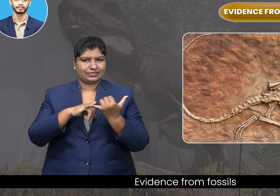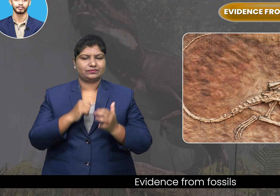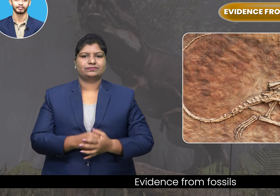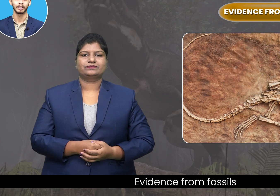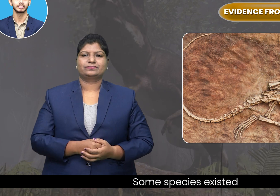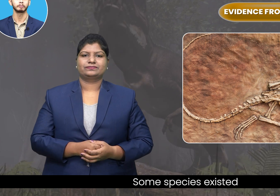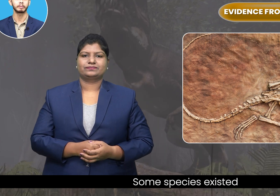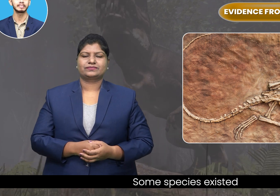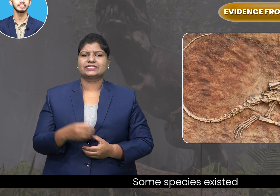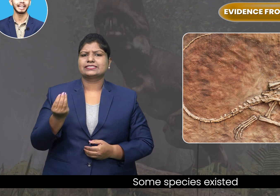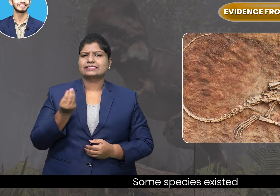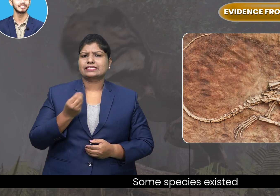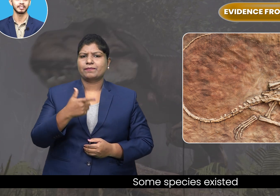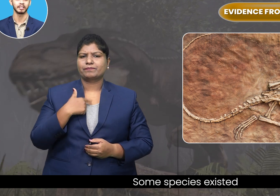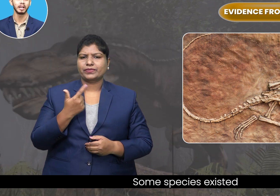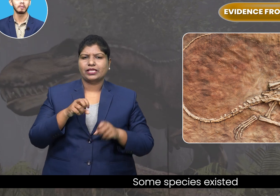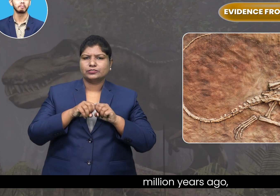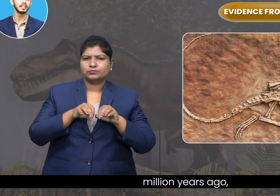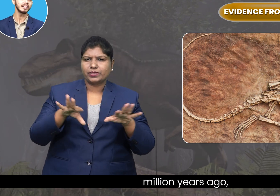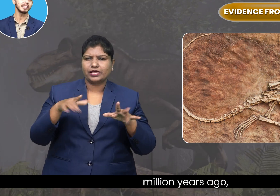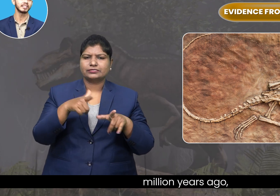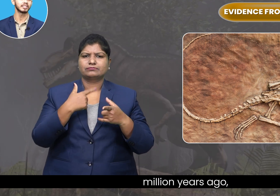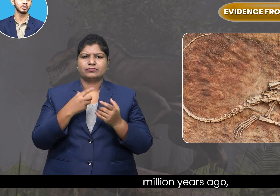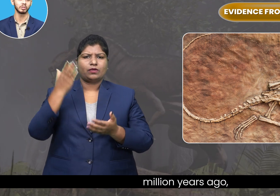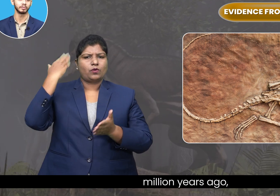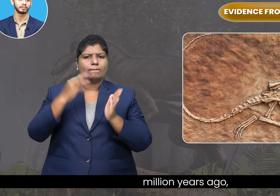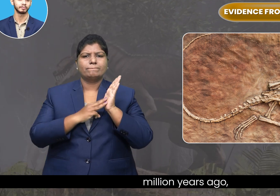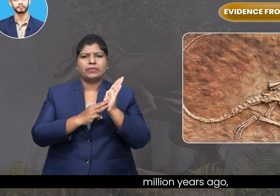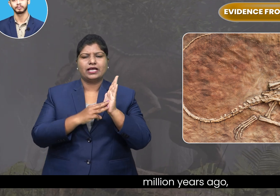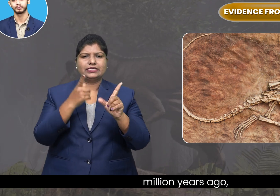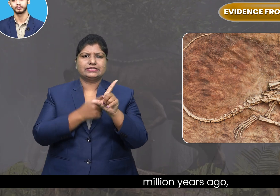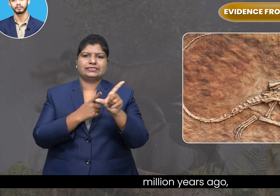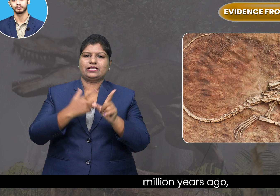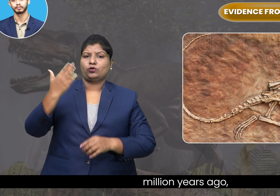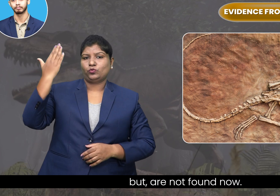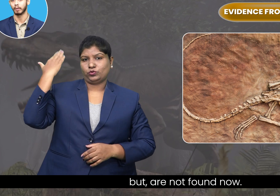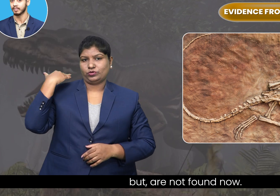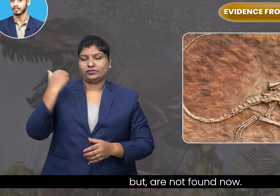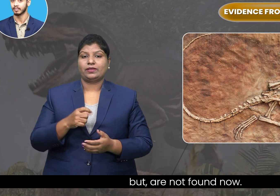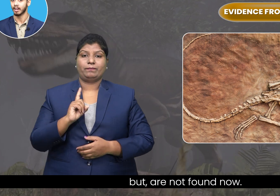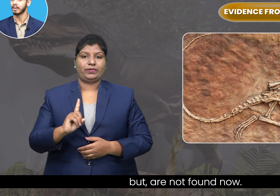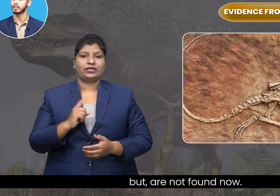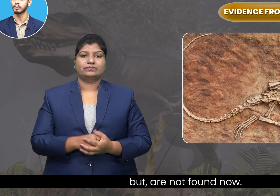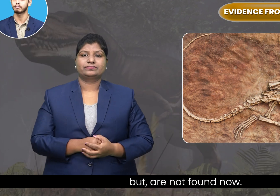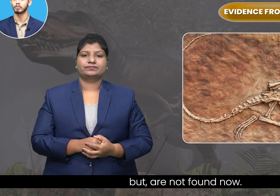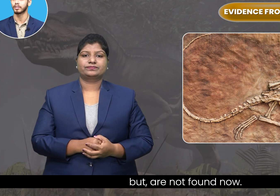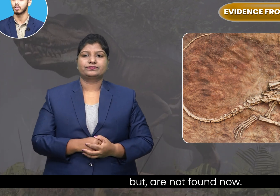Some species existed million years ago but are not found now.